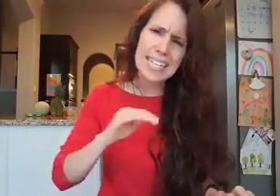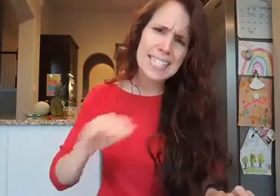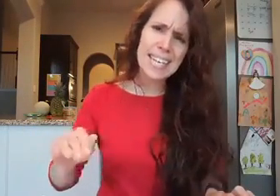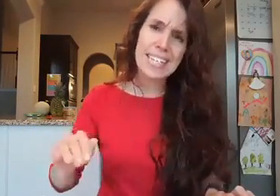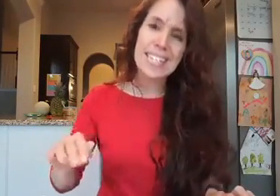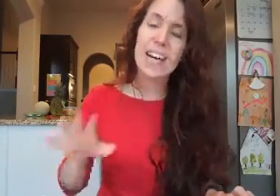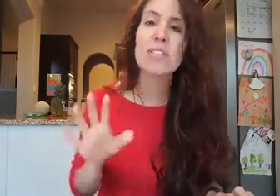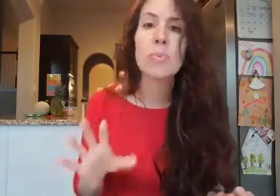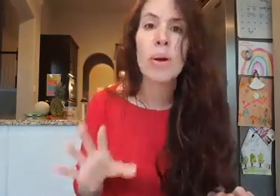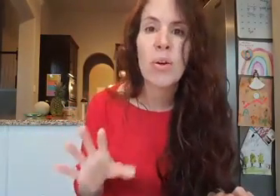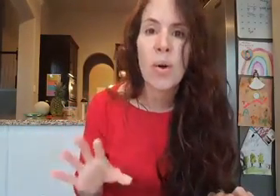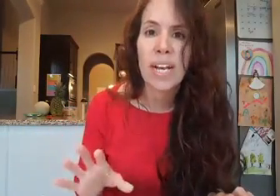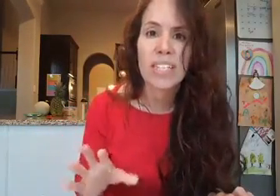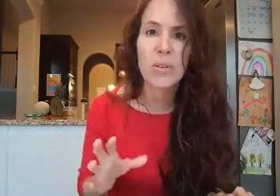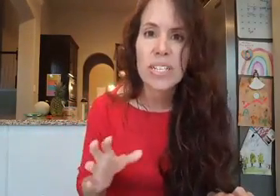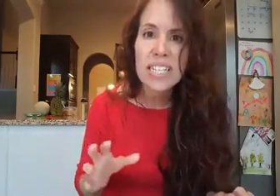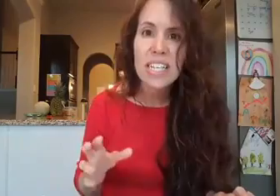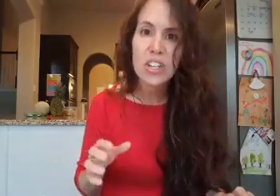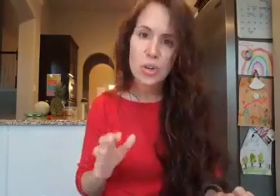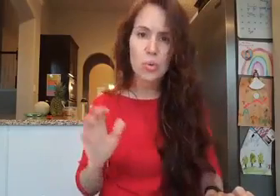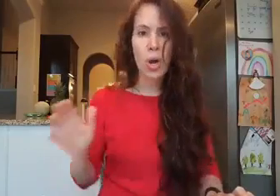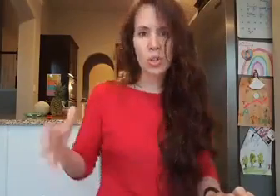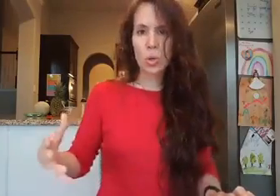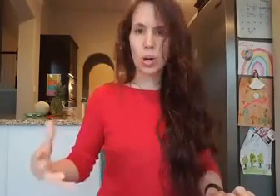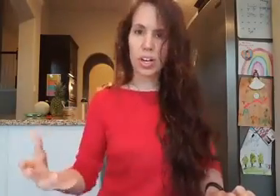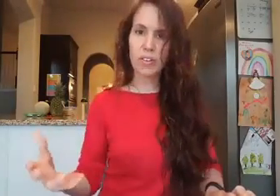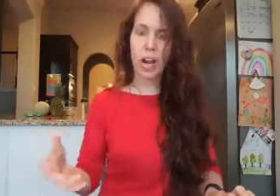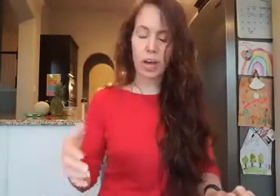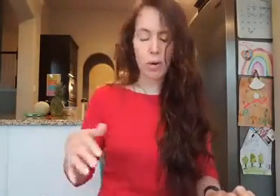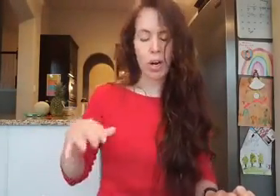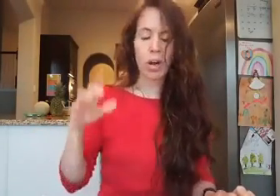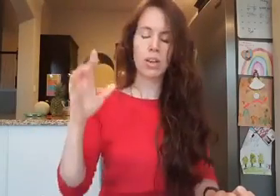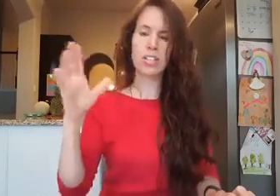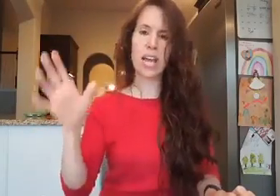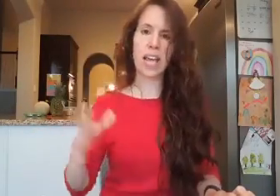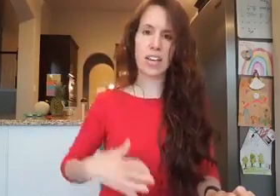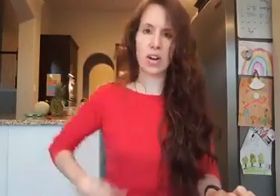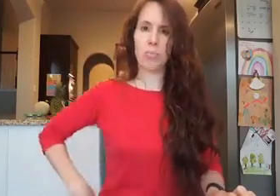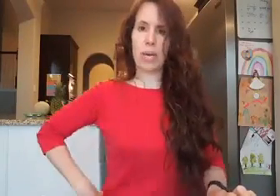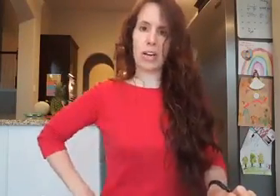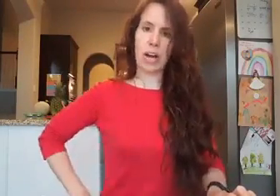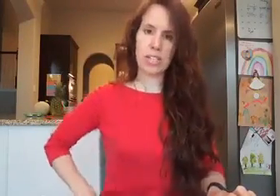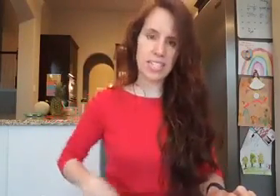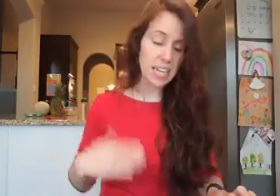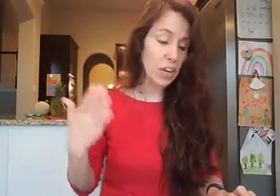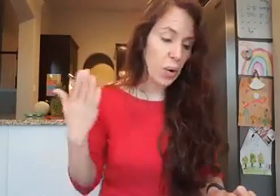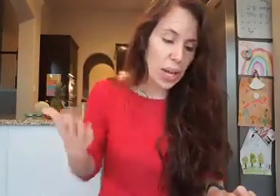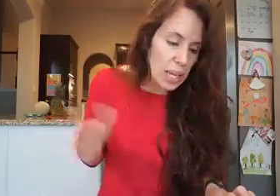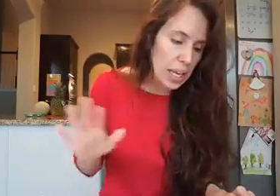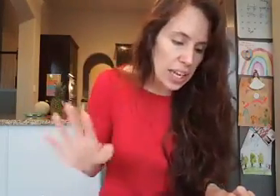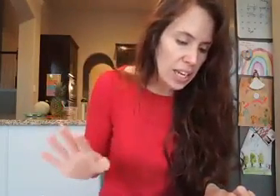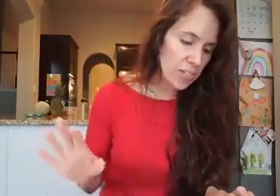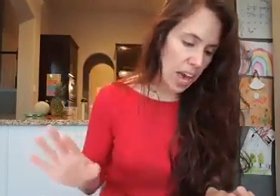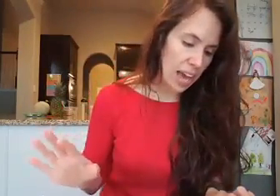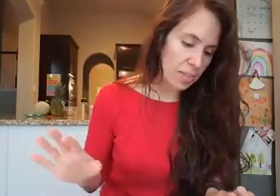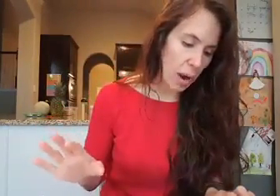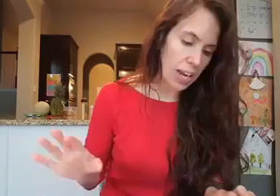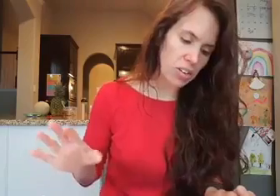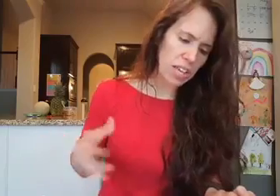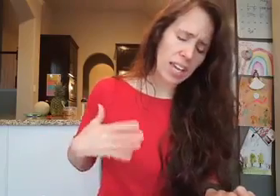sense of superiority. So this isn't you lording of him or saying, you know, being condescending or any of that, right? Or thinking